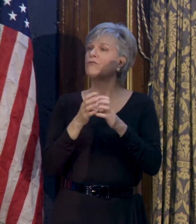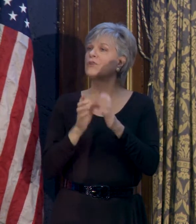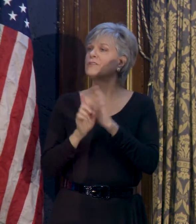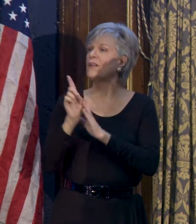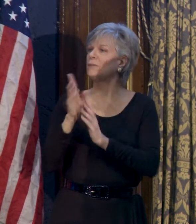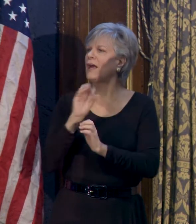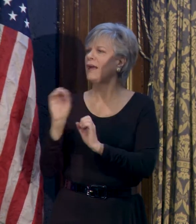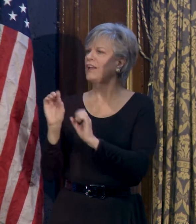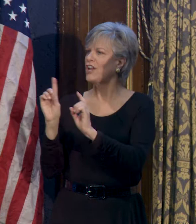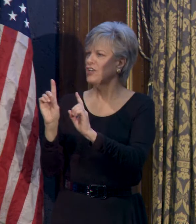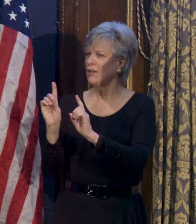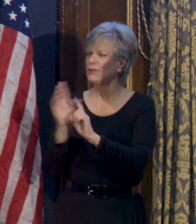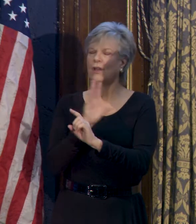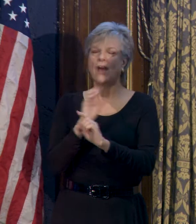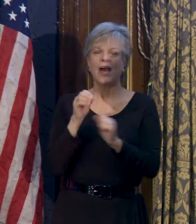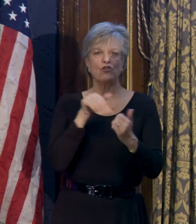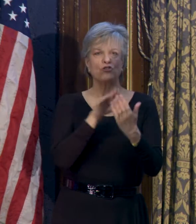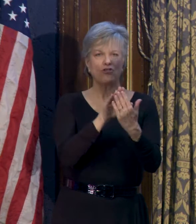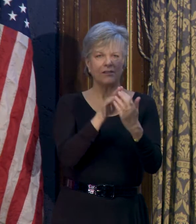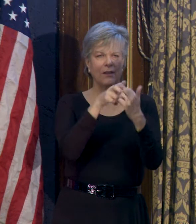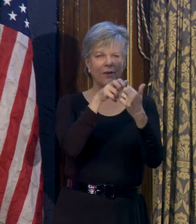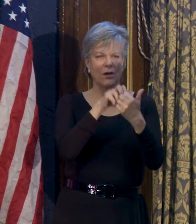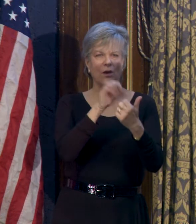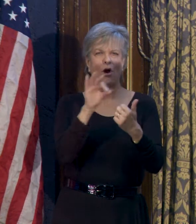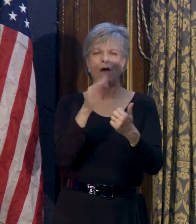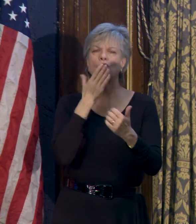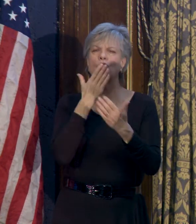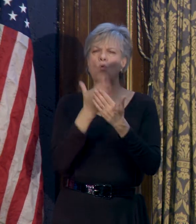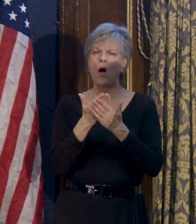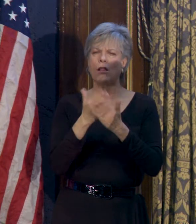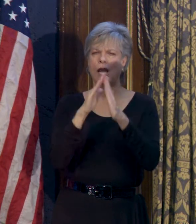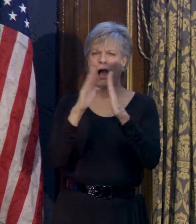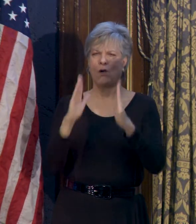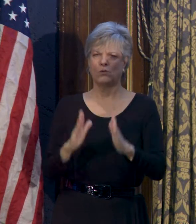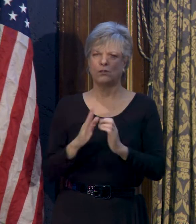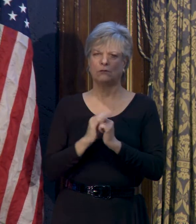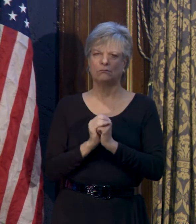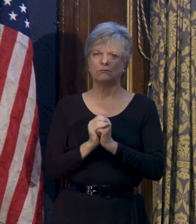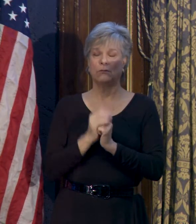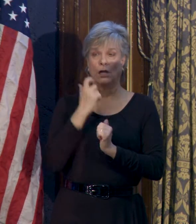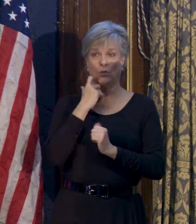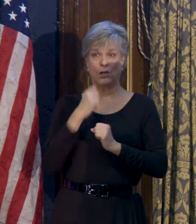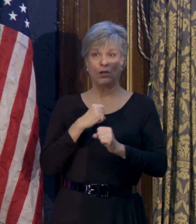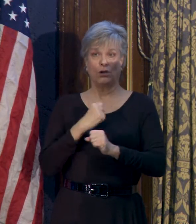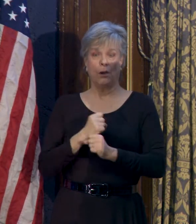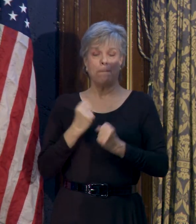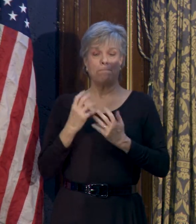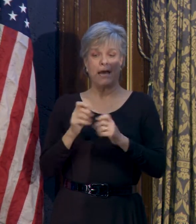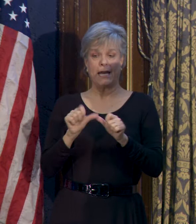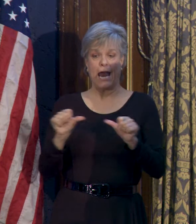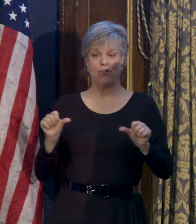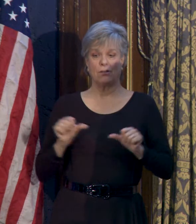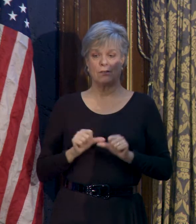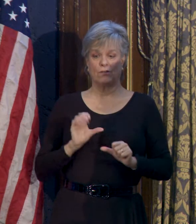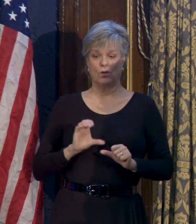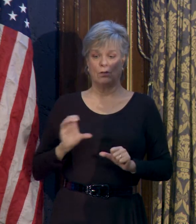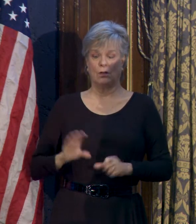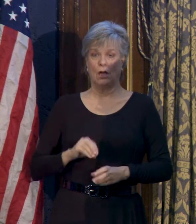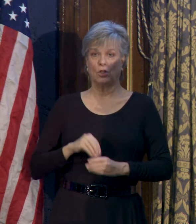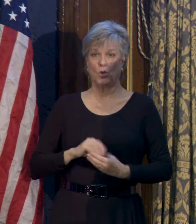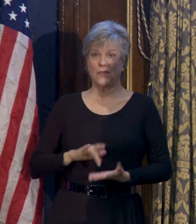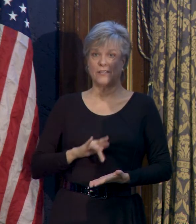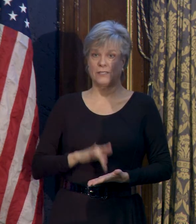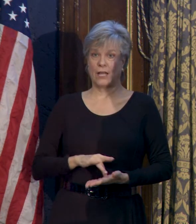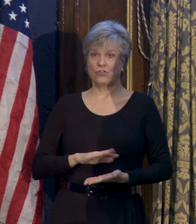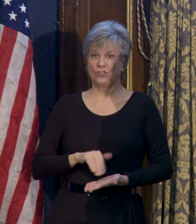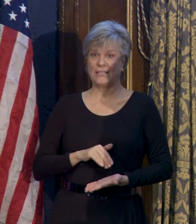education, and addressing the issue of quality housing. In recent years, many areas of Cook County, including the central downtown